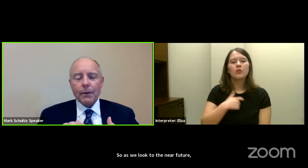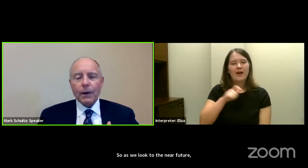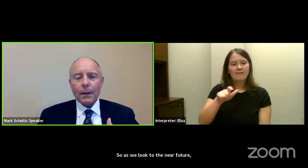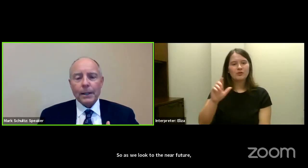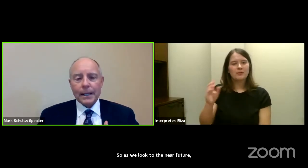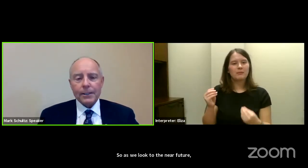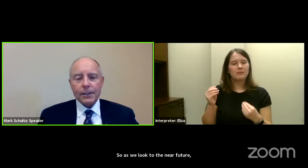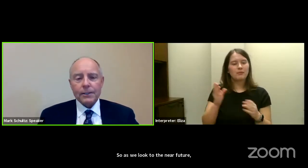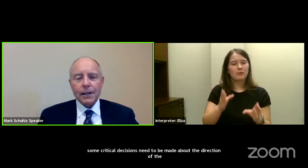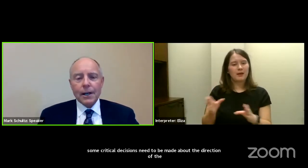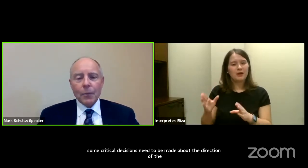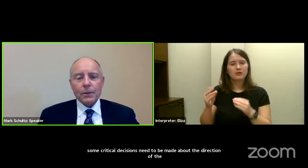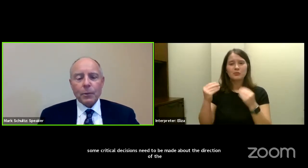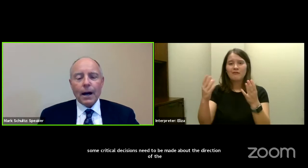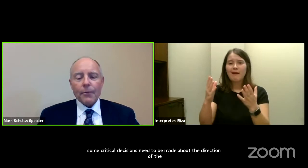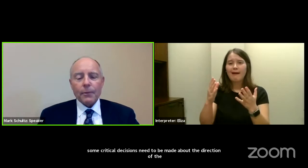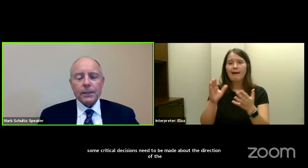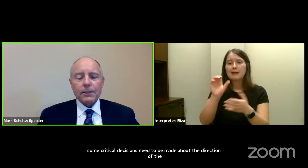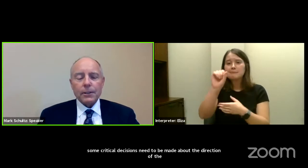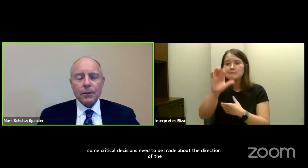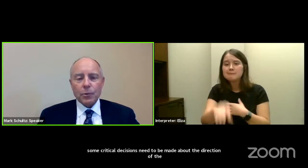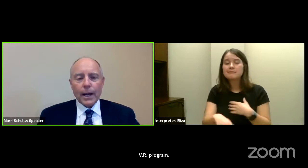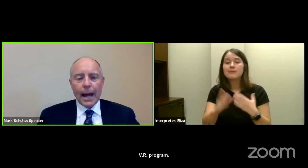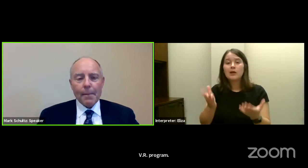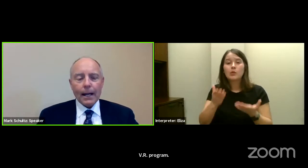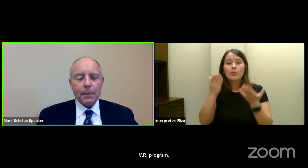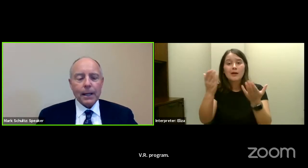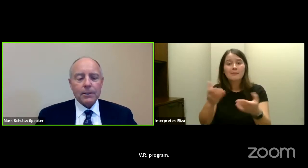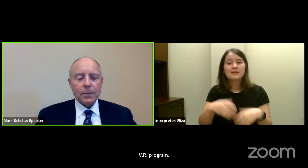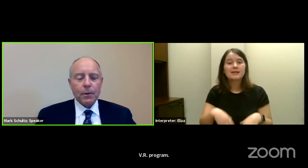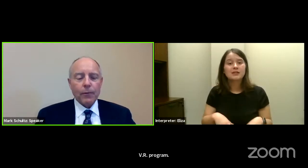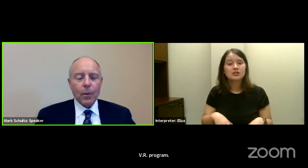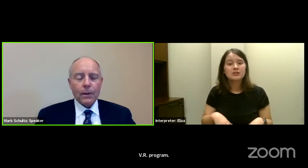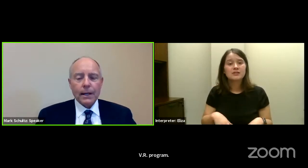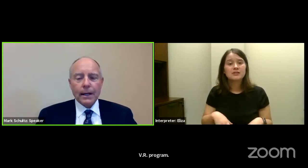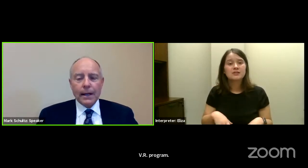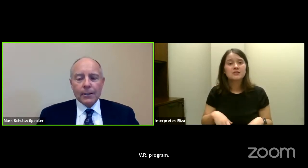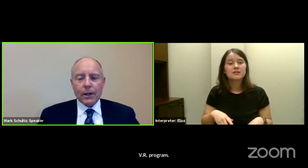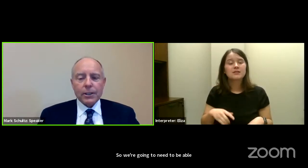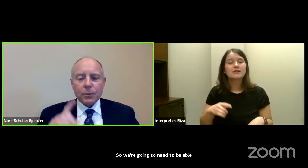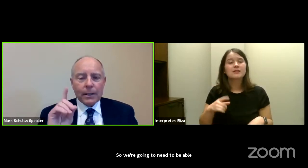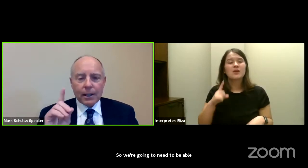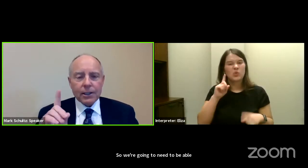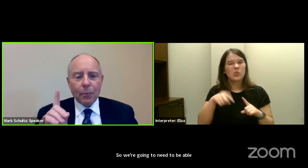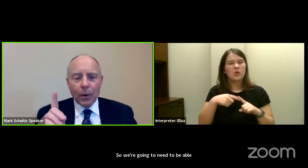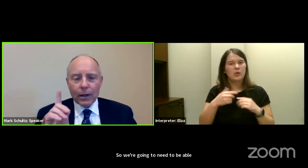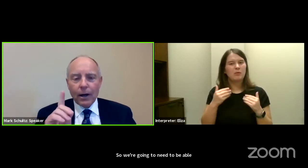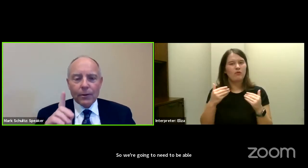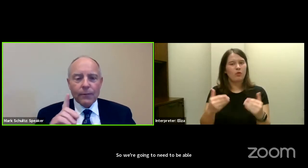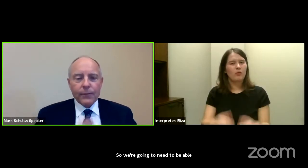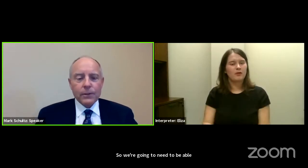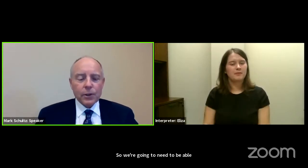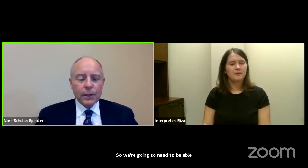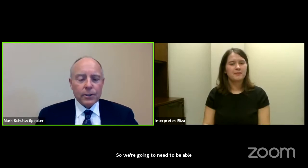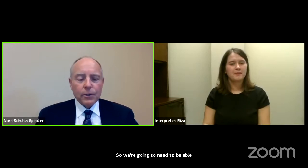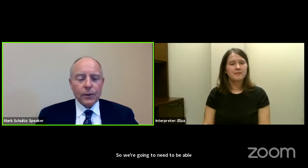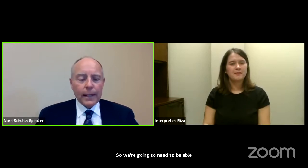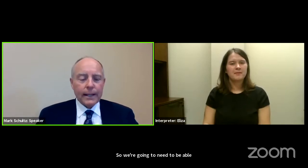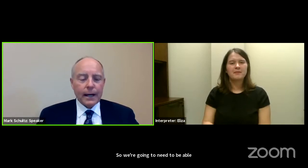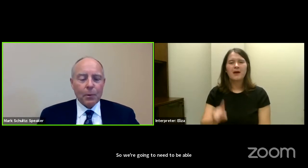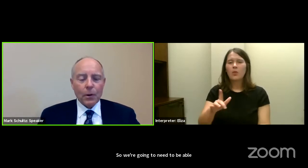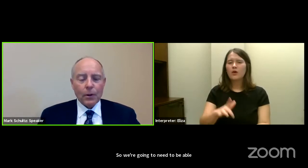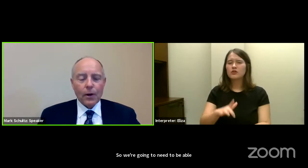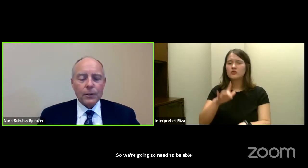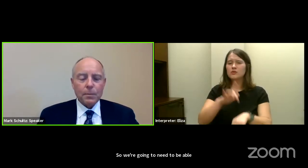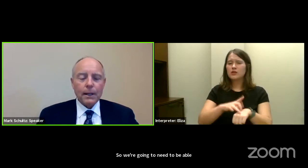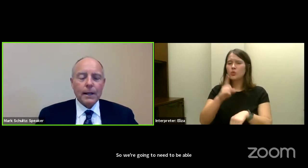input and recommendations when the reauthorization, the Rehab Act begins to move forward. So I just want to touch on one other future issue,